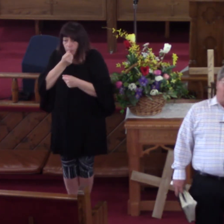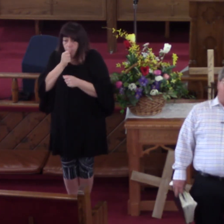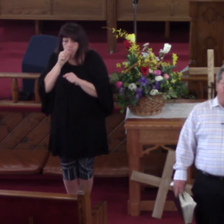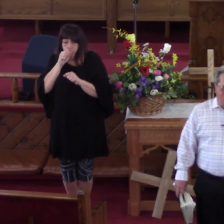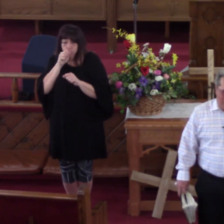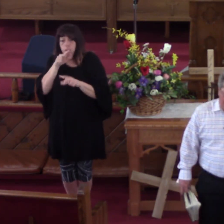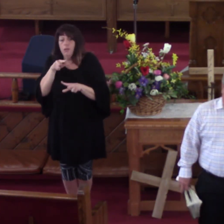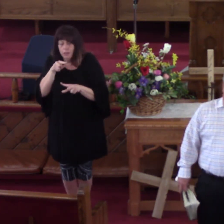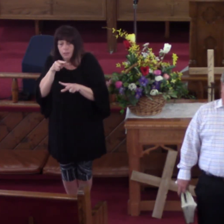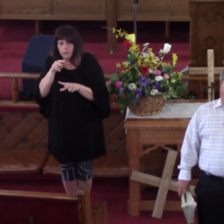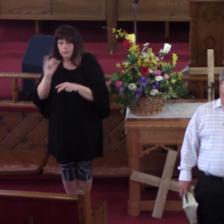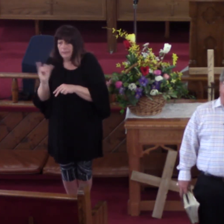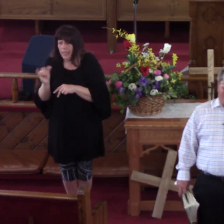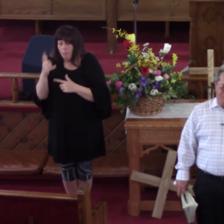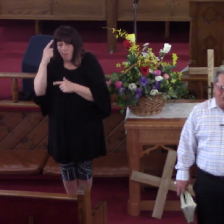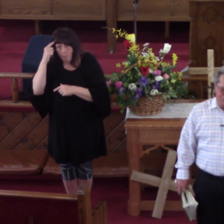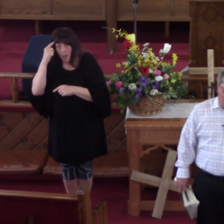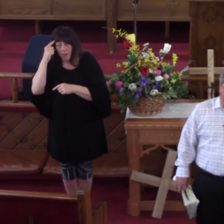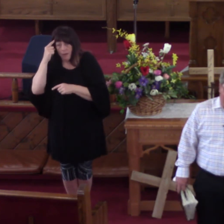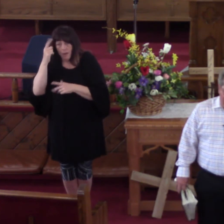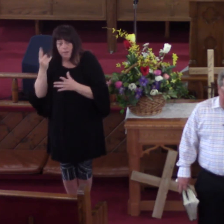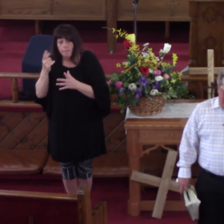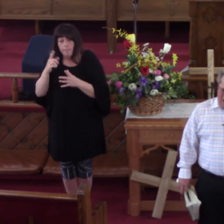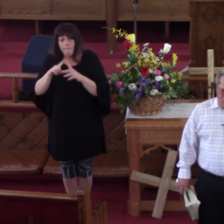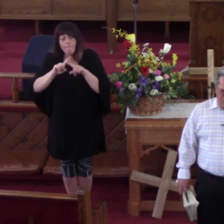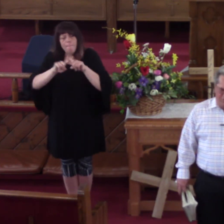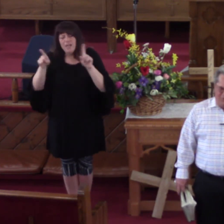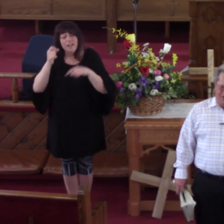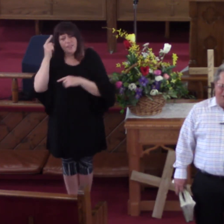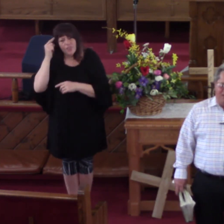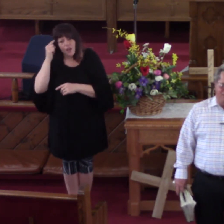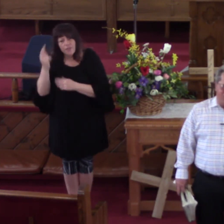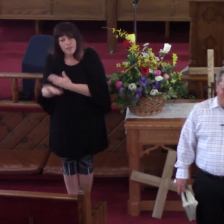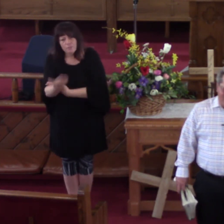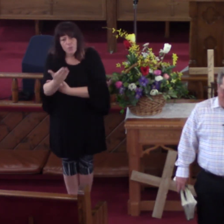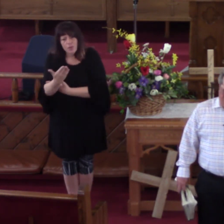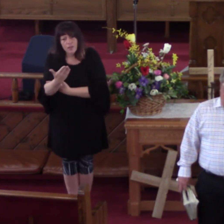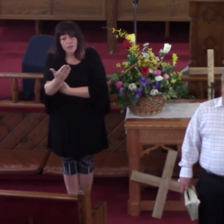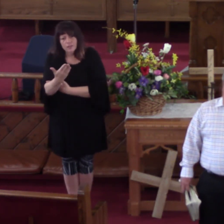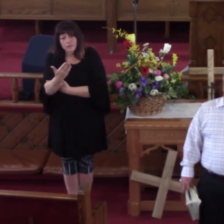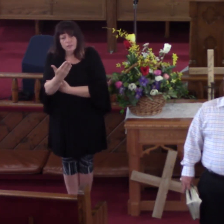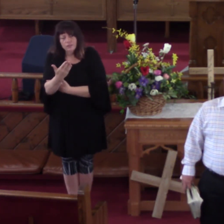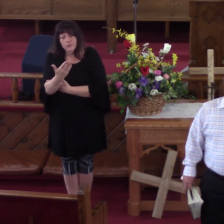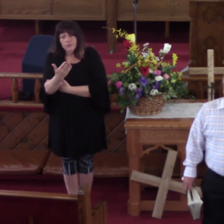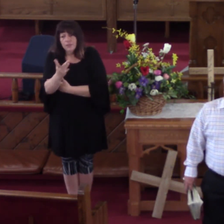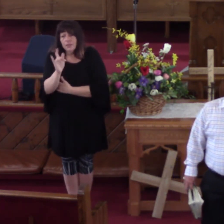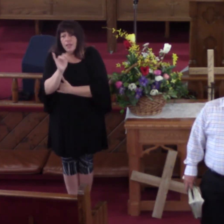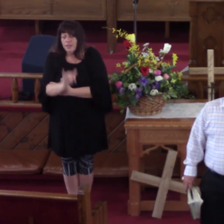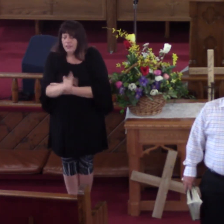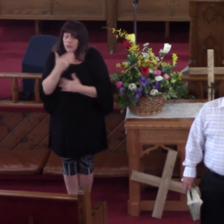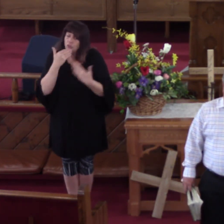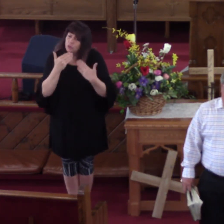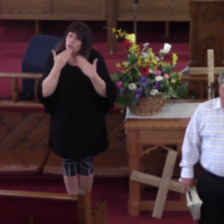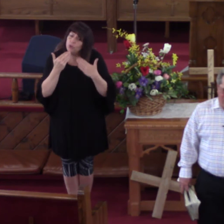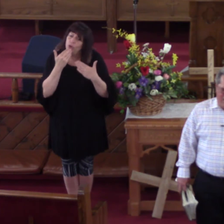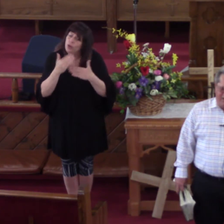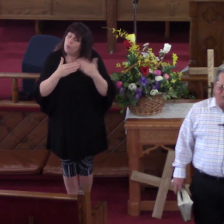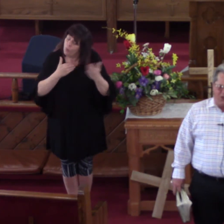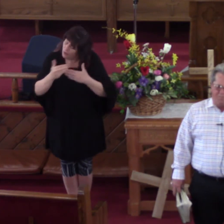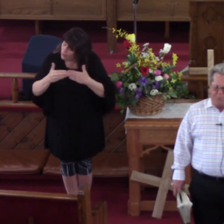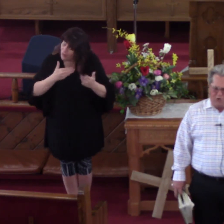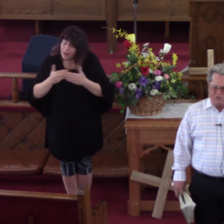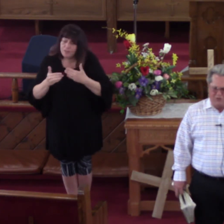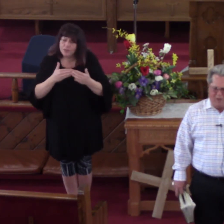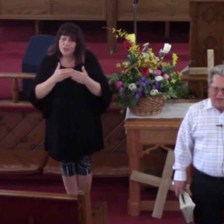The Way We We We Want To But I Began To Think This Morning How Good That It Is To Know That Wherever That There